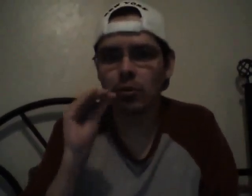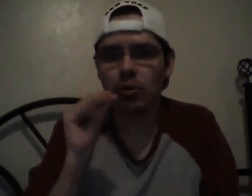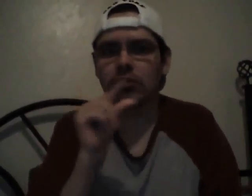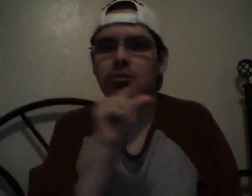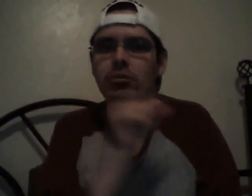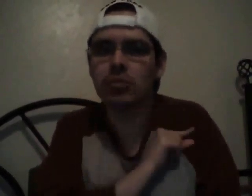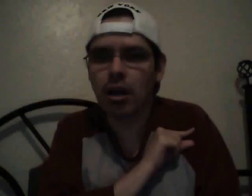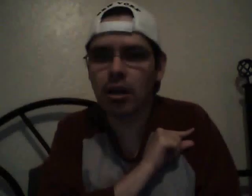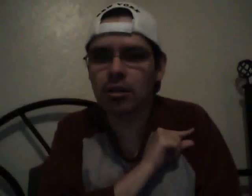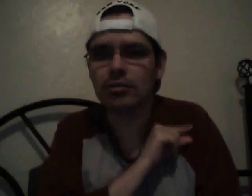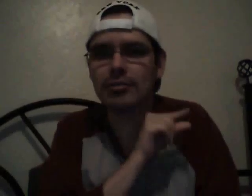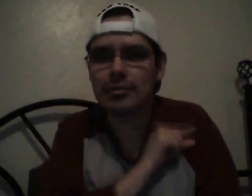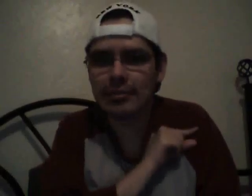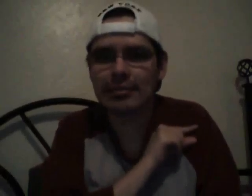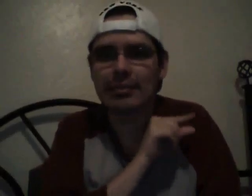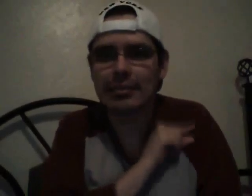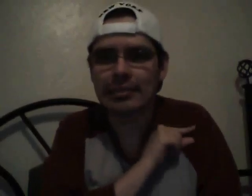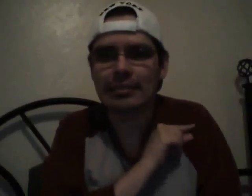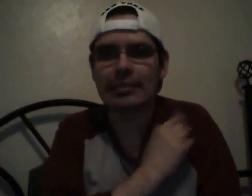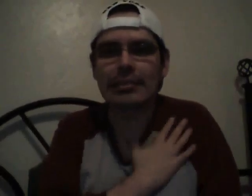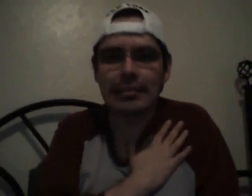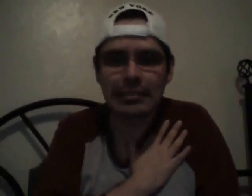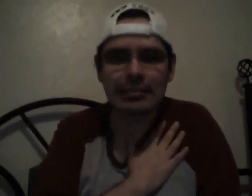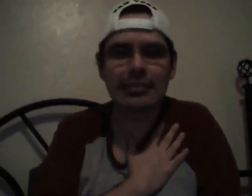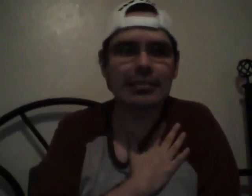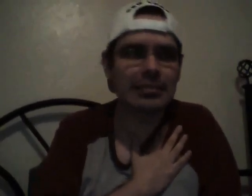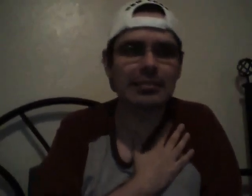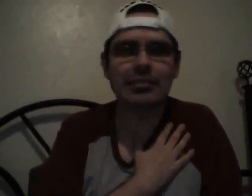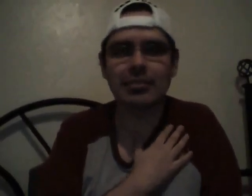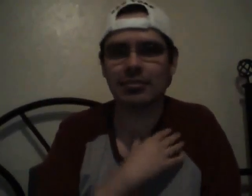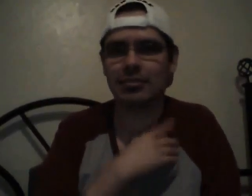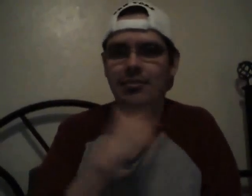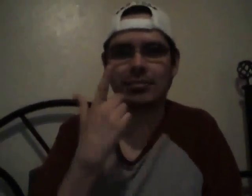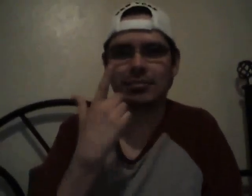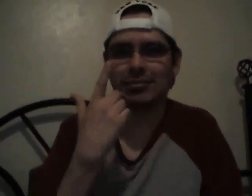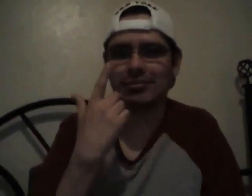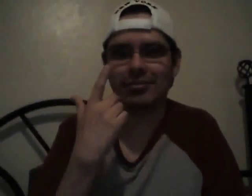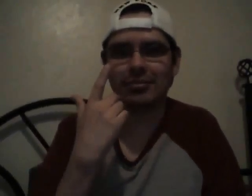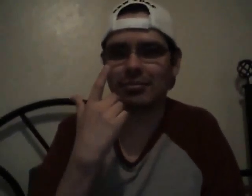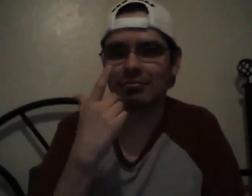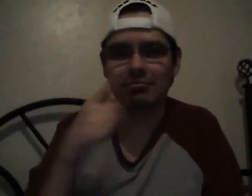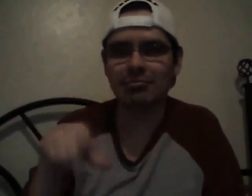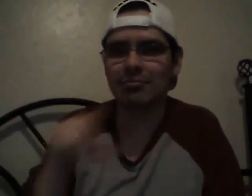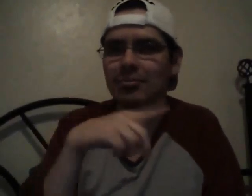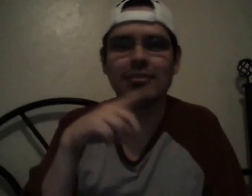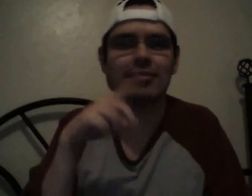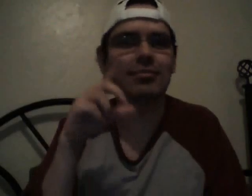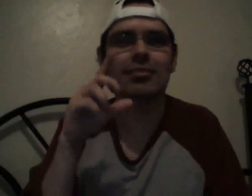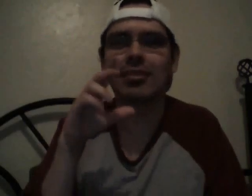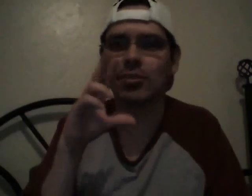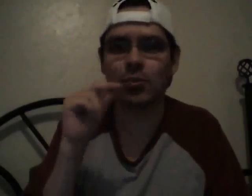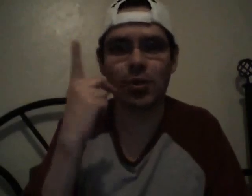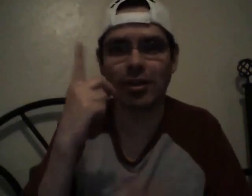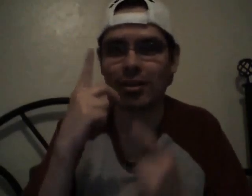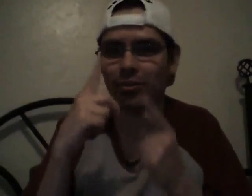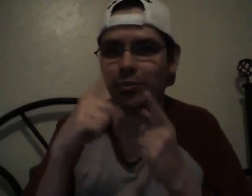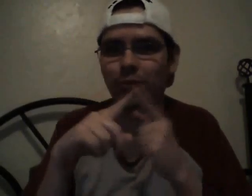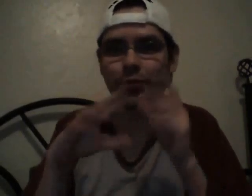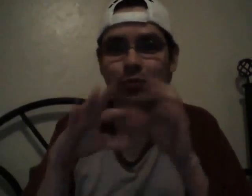Canada, outside of our police department's jurisdiction. There's actually the junior businesses that do that, but unfortunately, this was a scam.